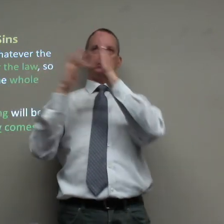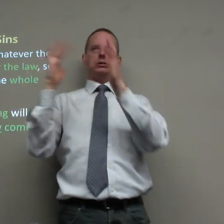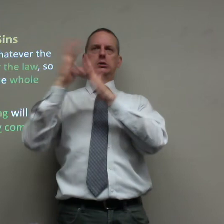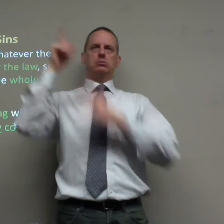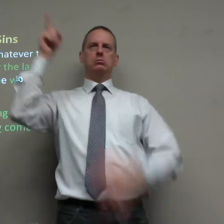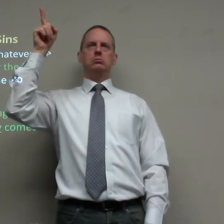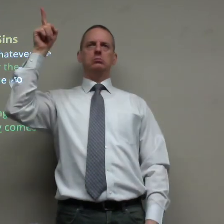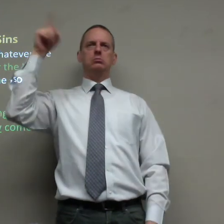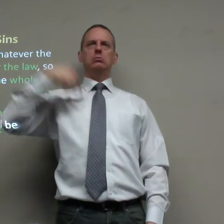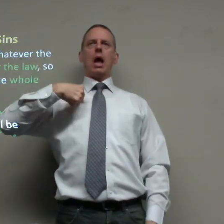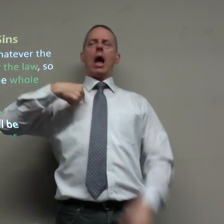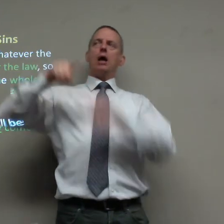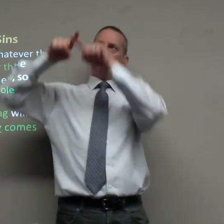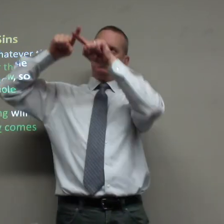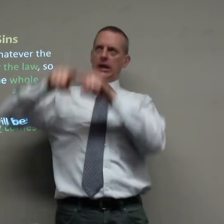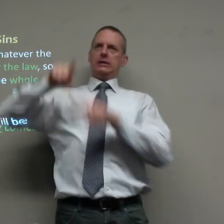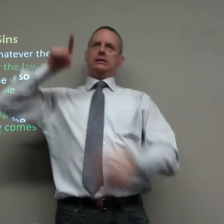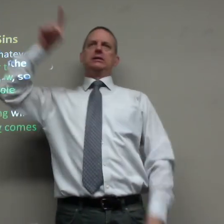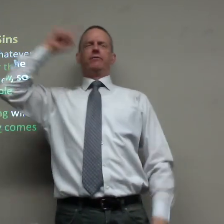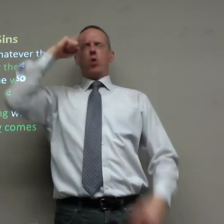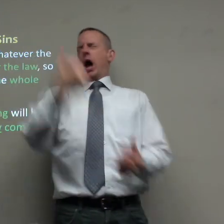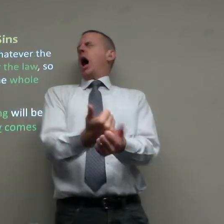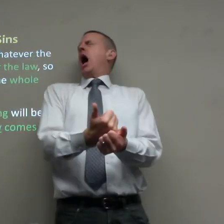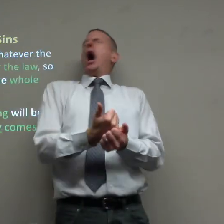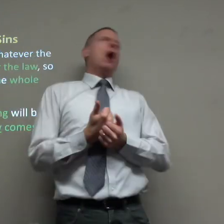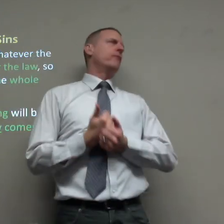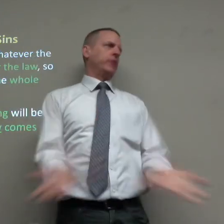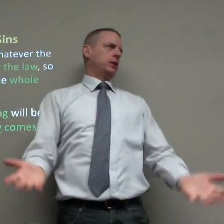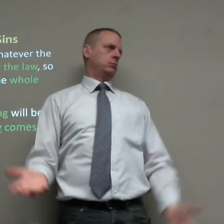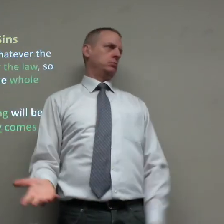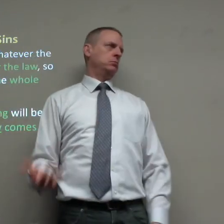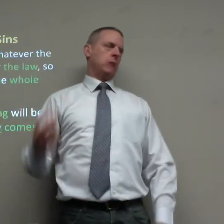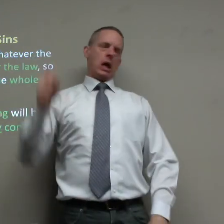and say, we need Jesus. I depend on him for everything.